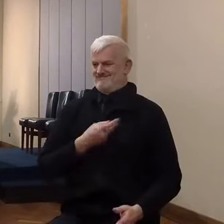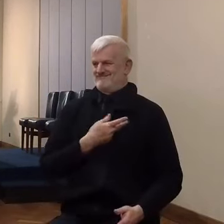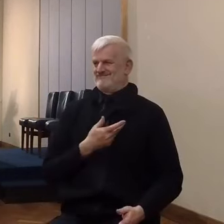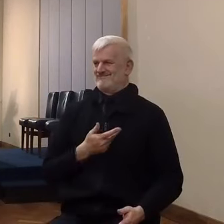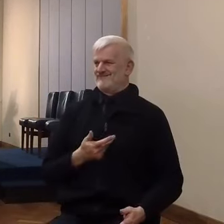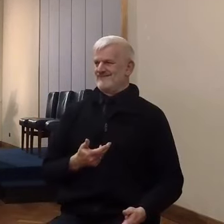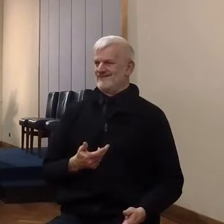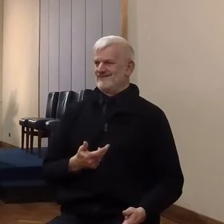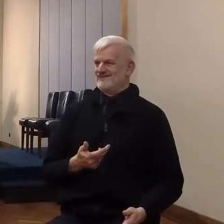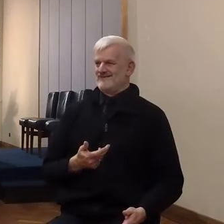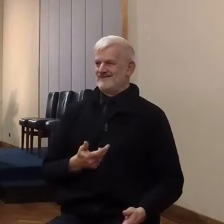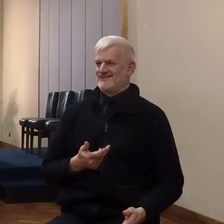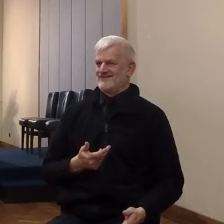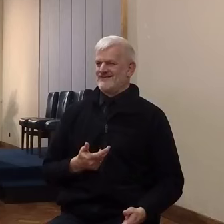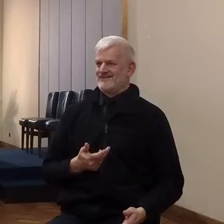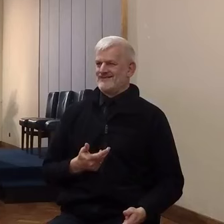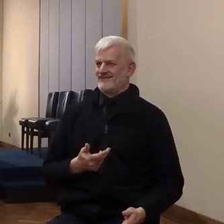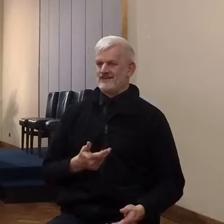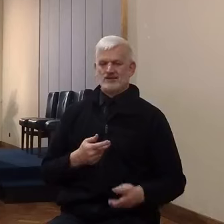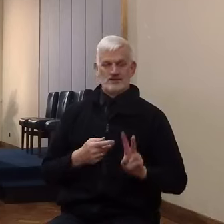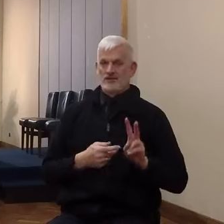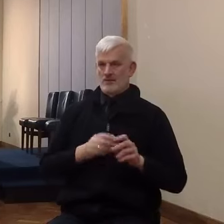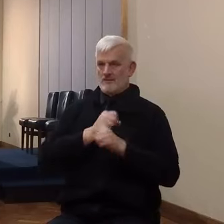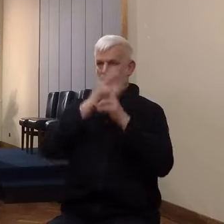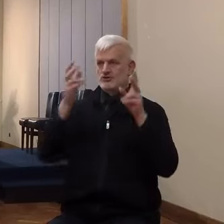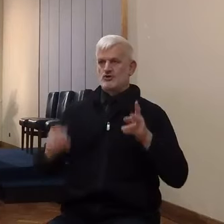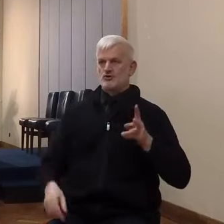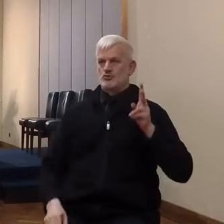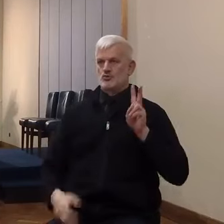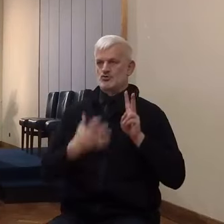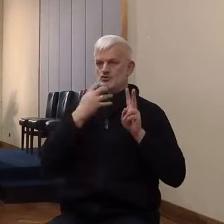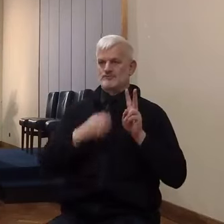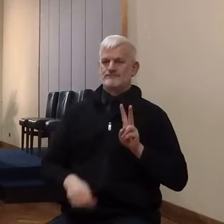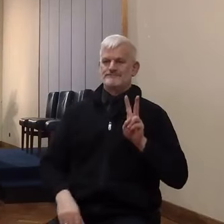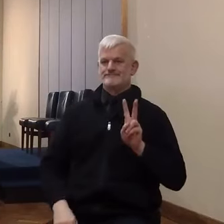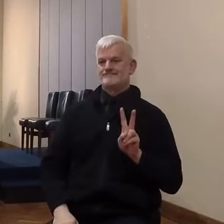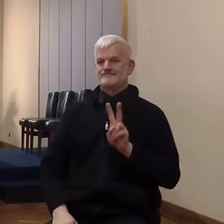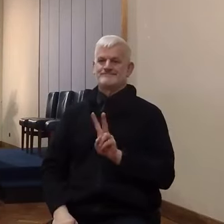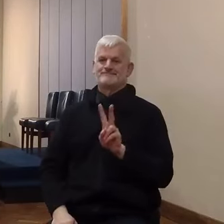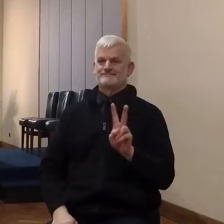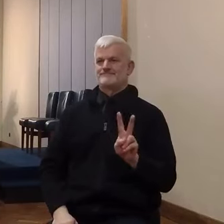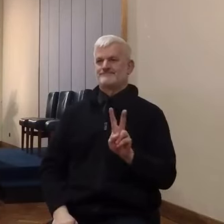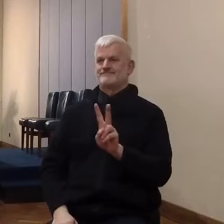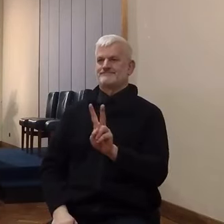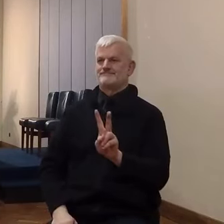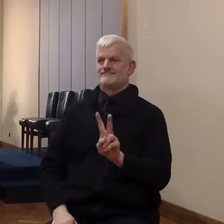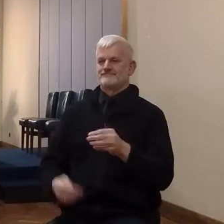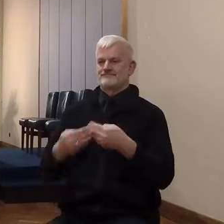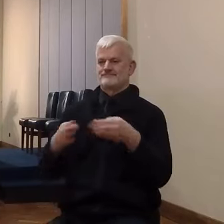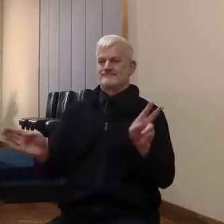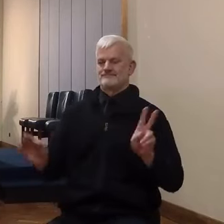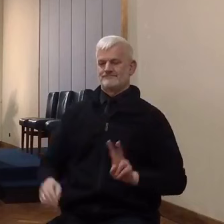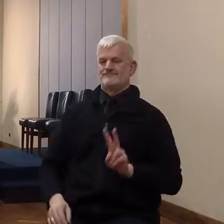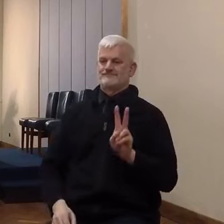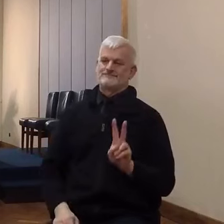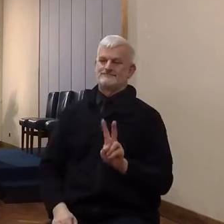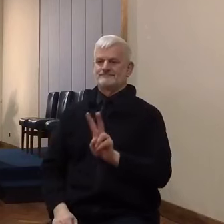evening, when those two children of Israel, two young men, came into the city, they